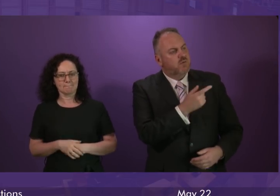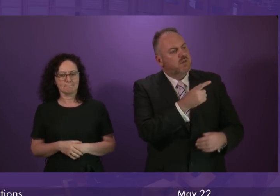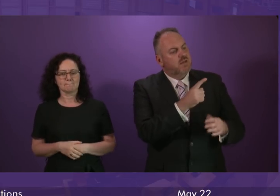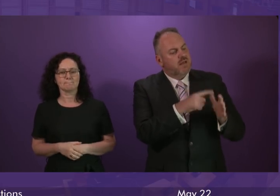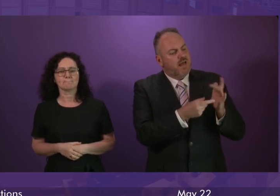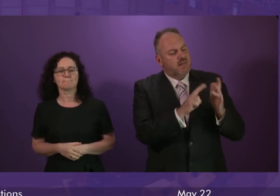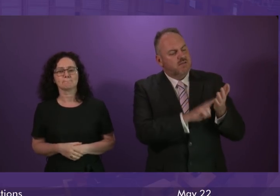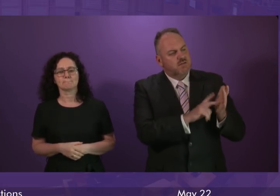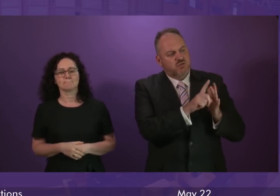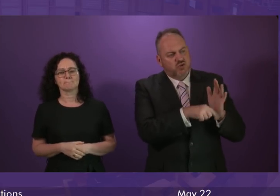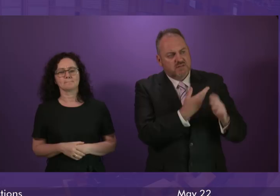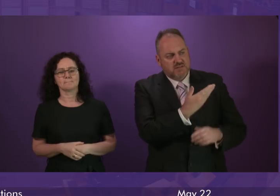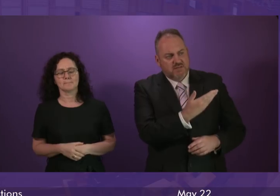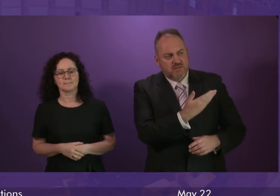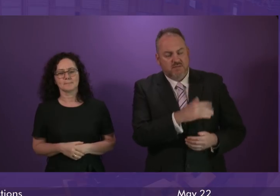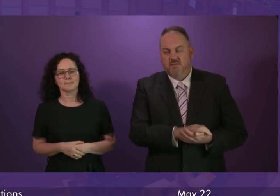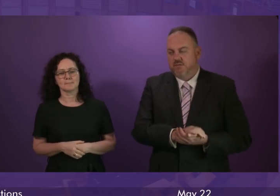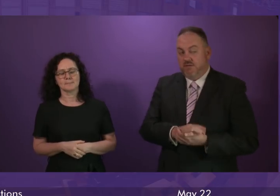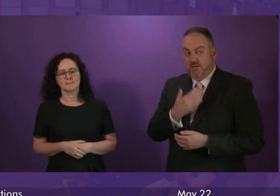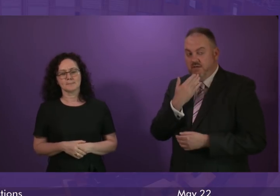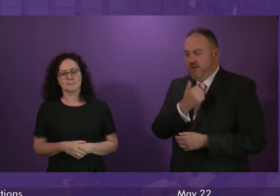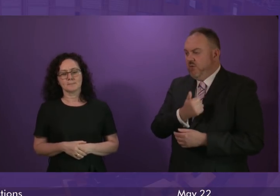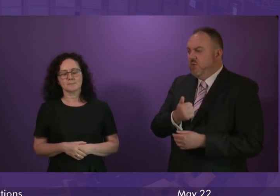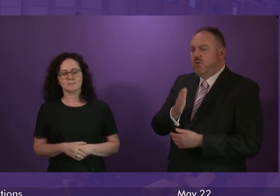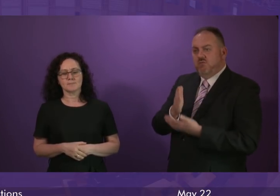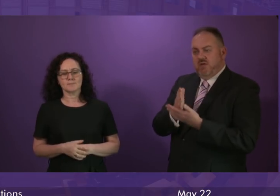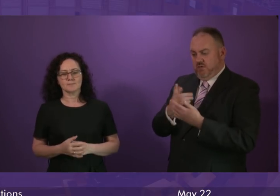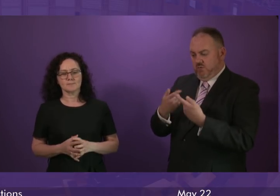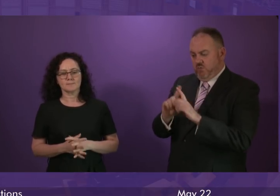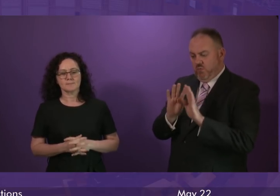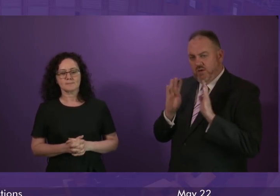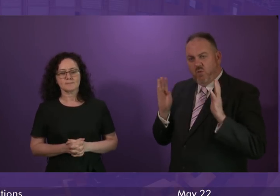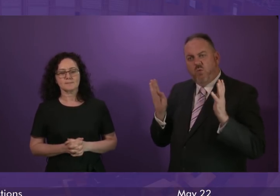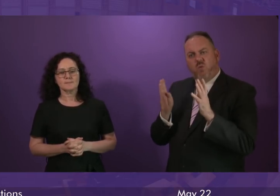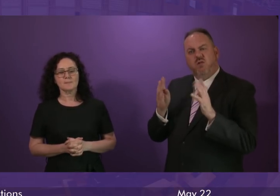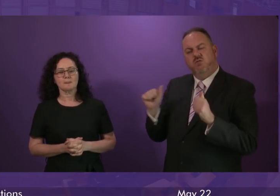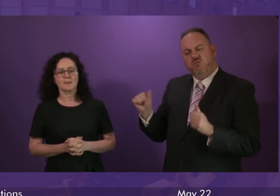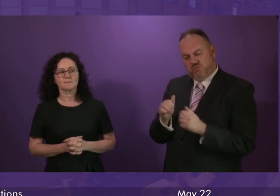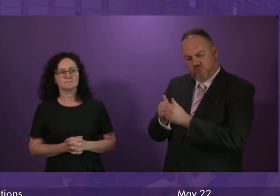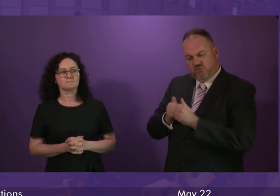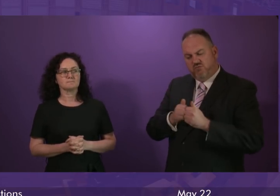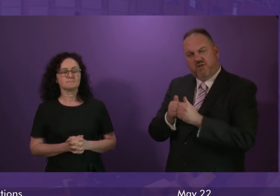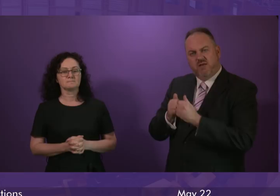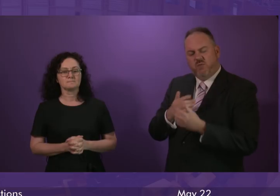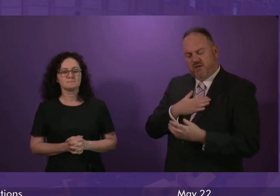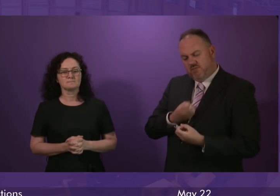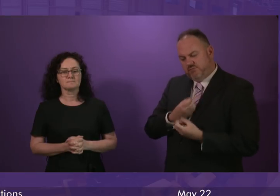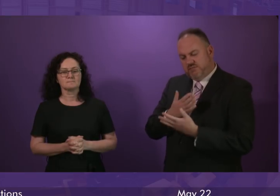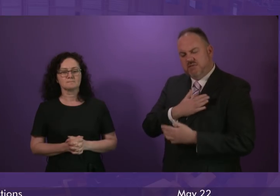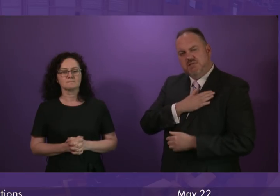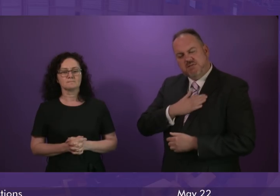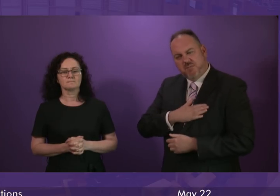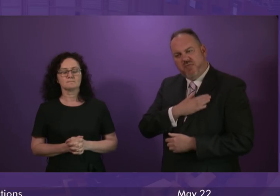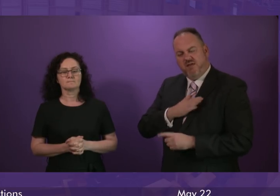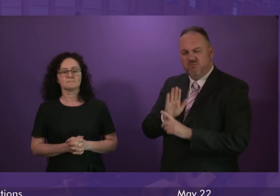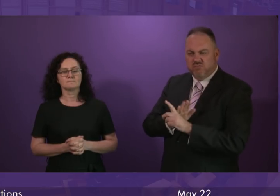Alison Johnson. Thank you. I'm sure the whole chamber will wish to join me in extending my sincere sympathies to the family